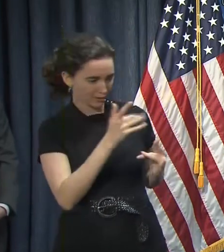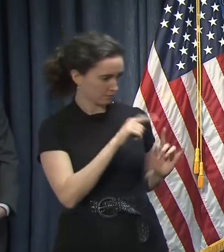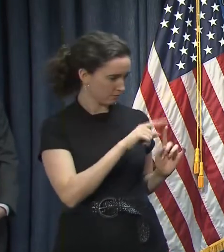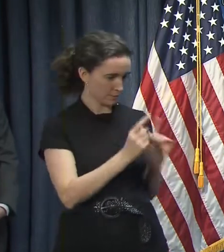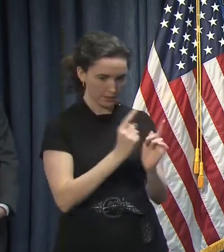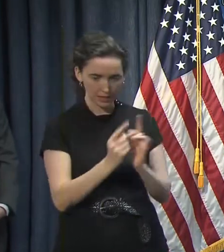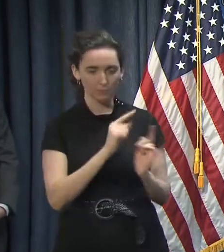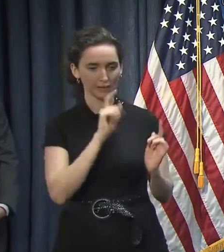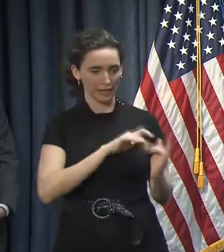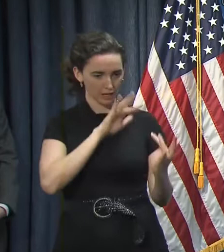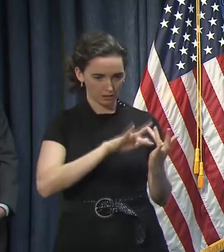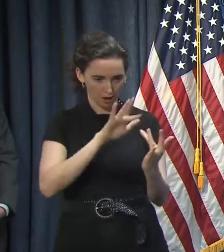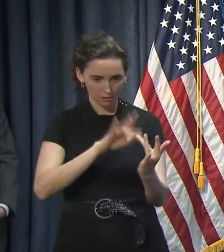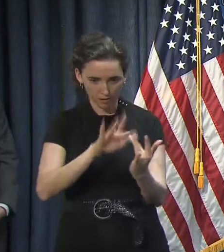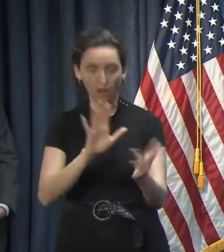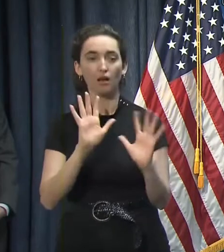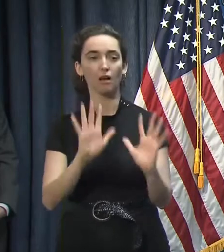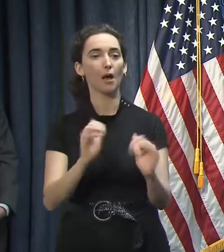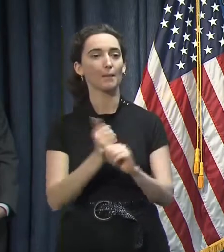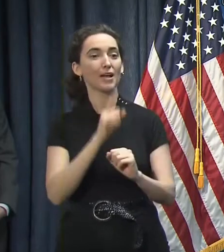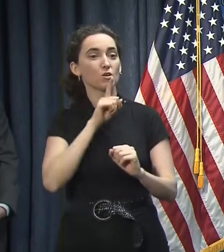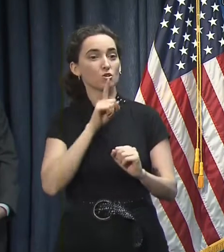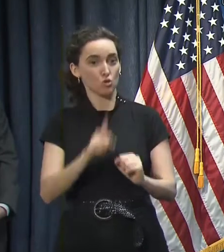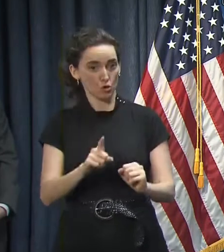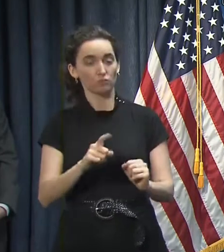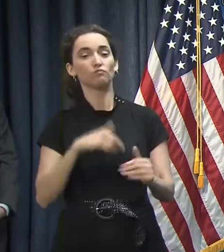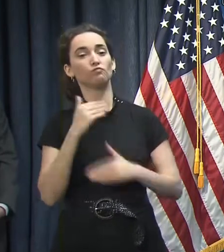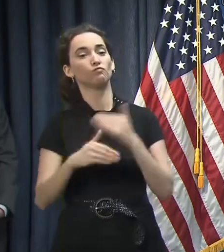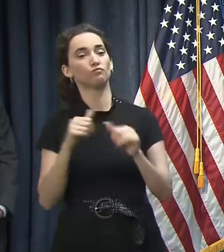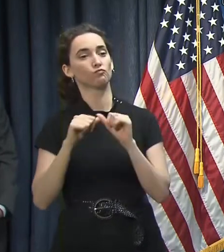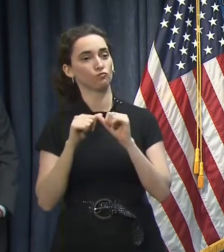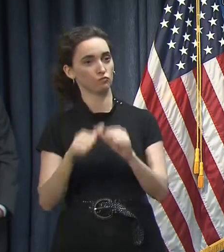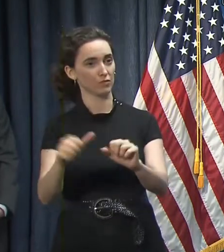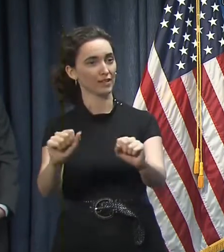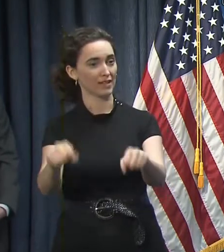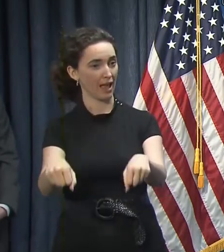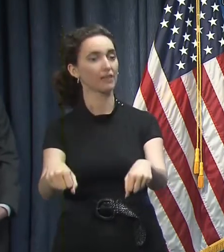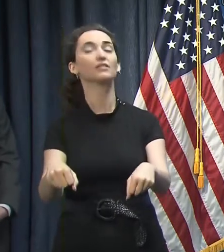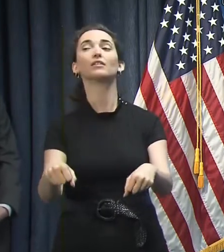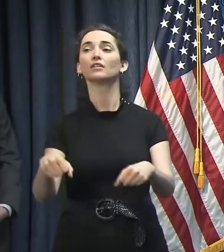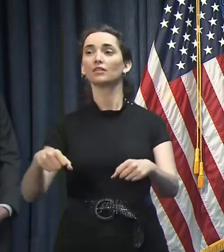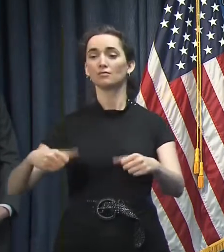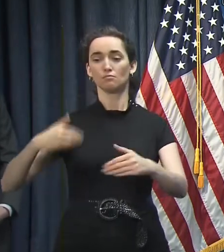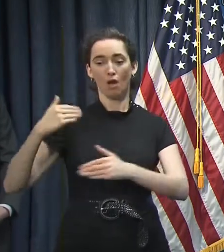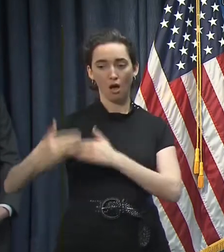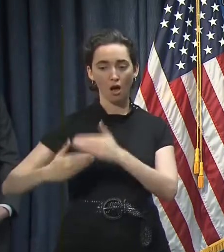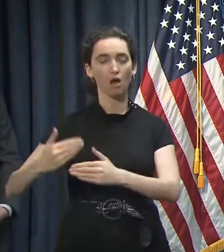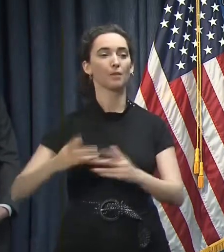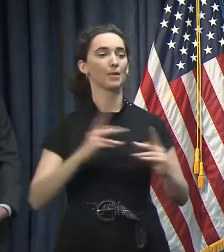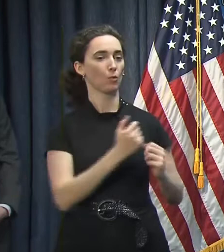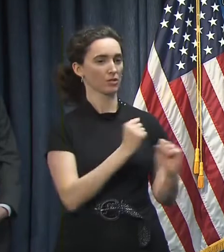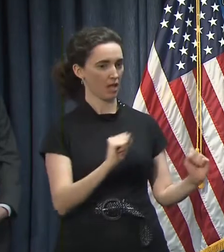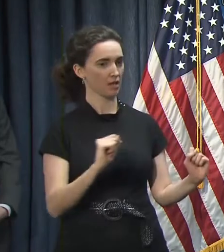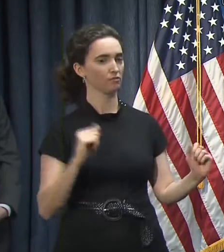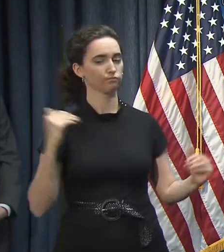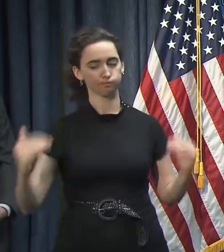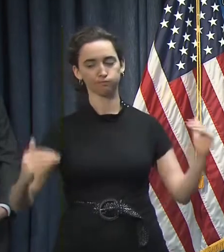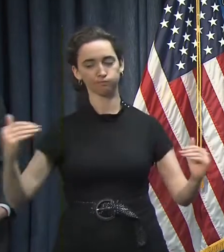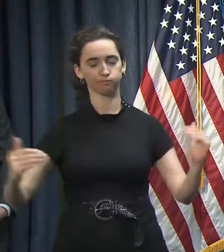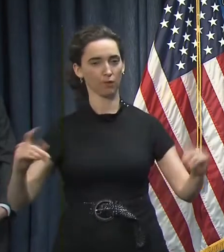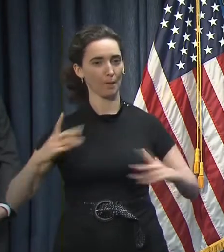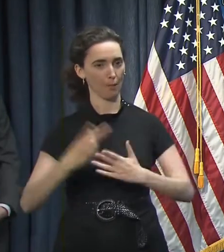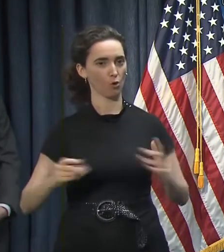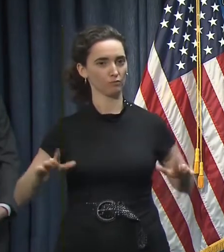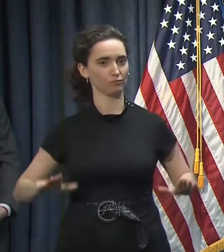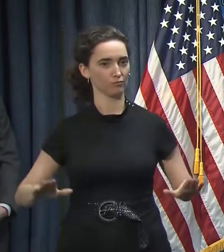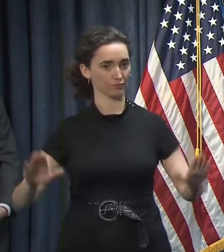ensure that we can continue down that road in a way that is safe for the public. So I do want to continue to